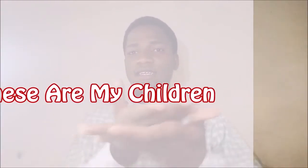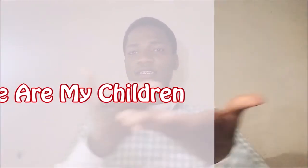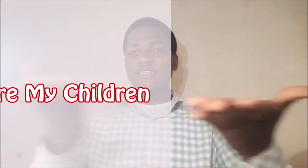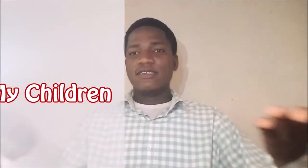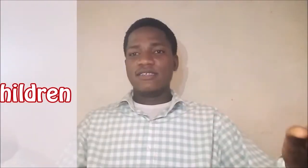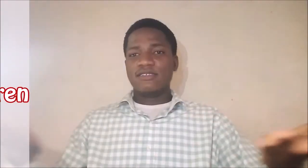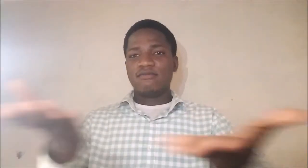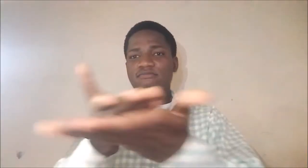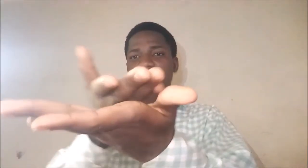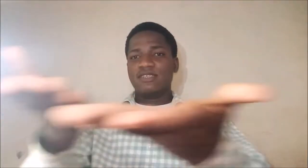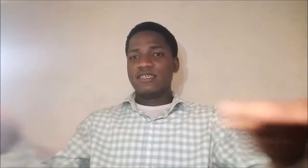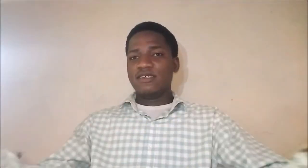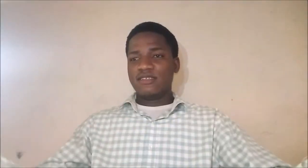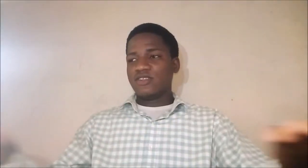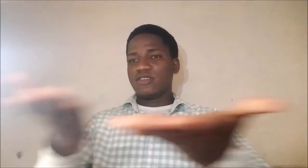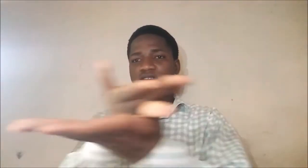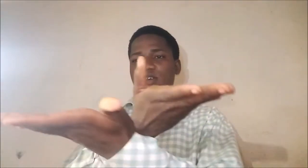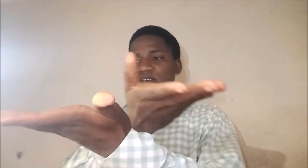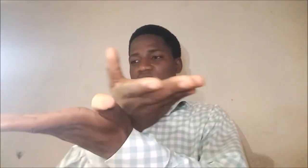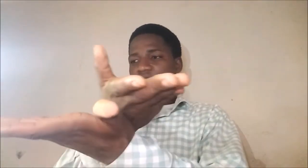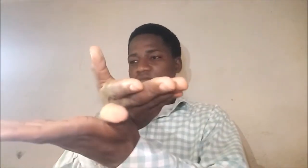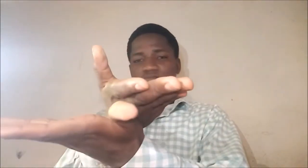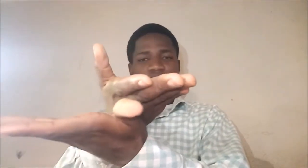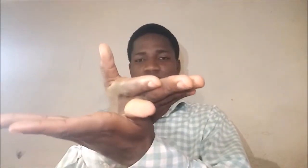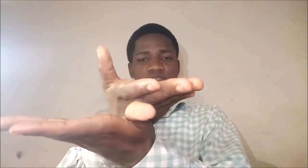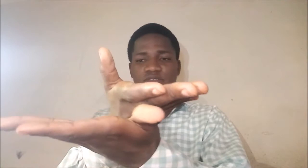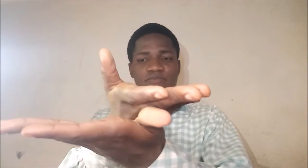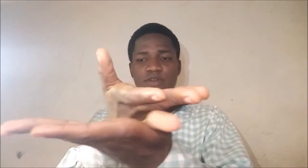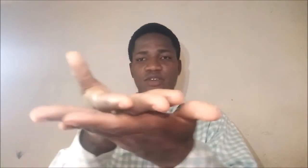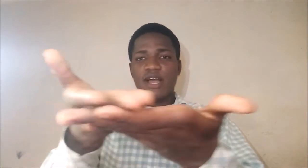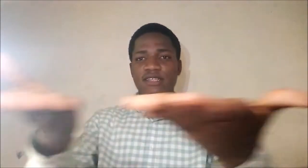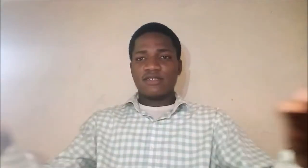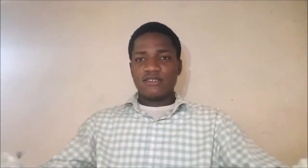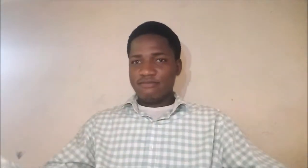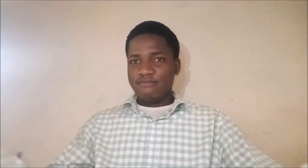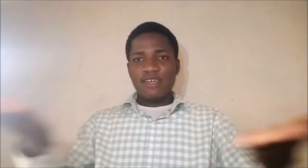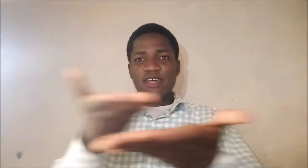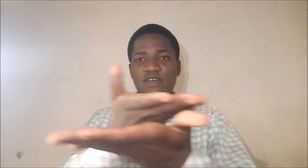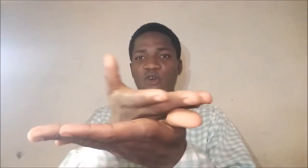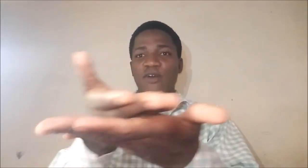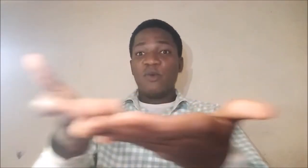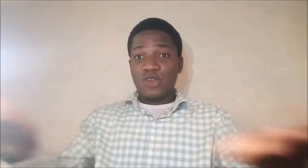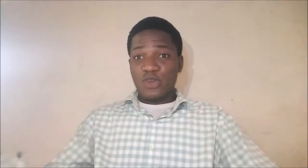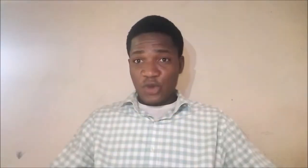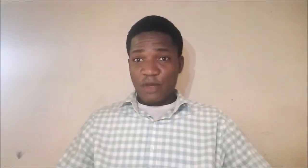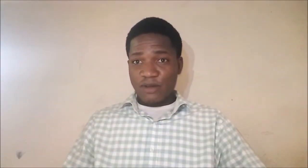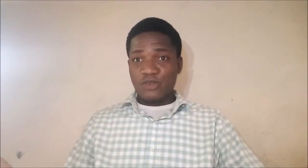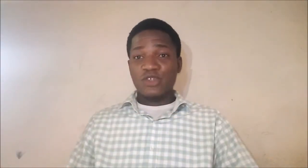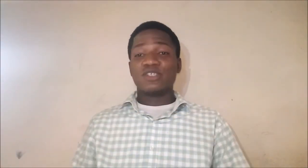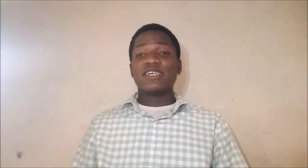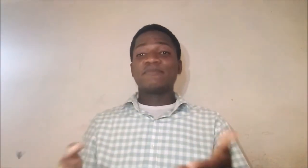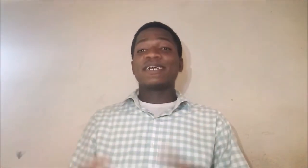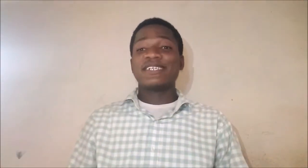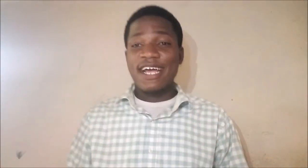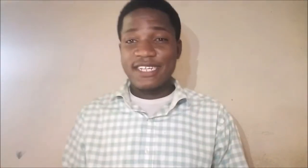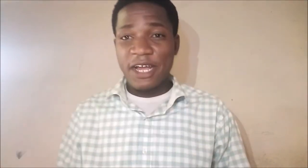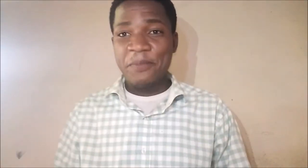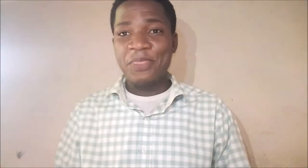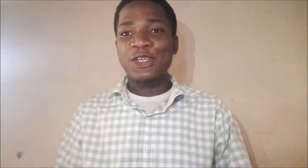These. These. Just, just spread your hands over what you're talking about. So just, let's imagine that the